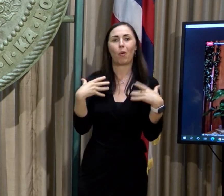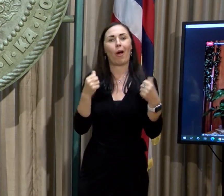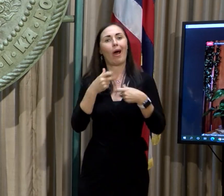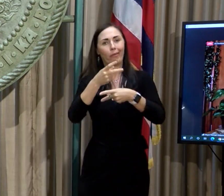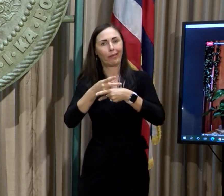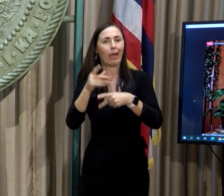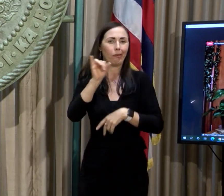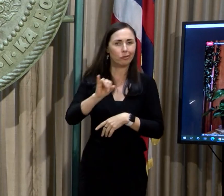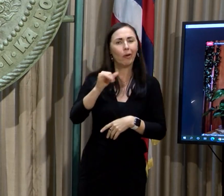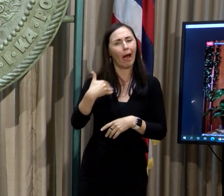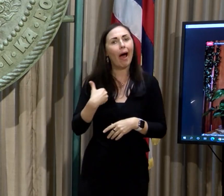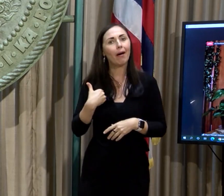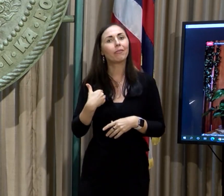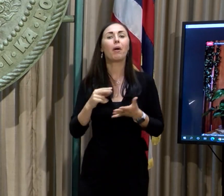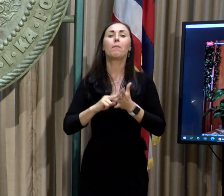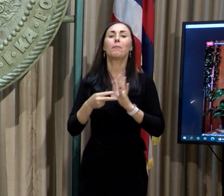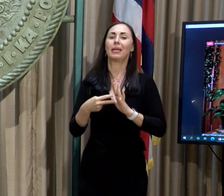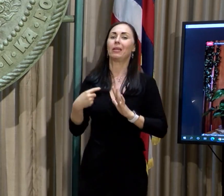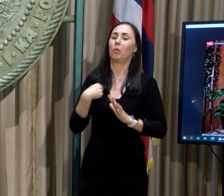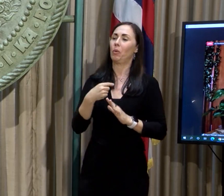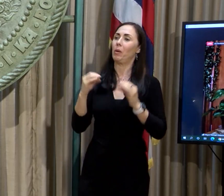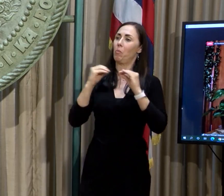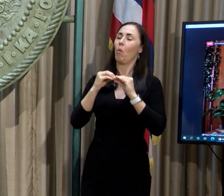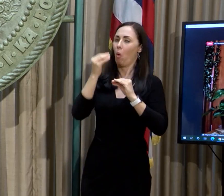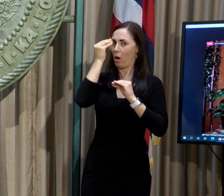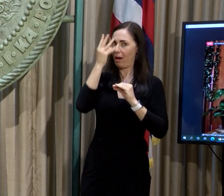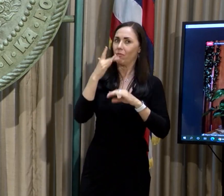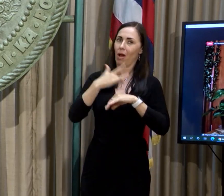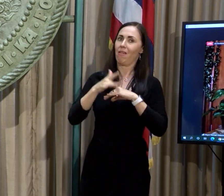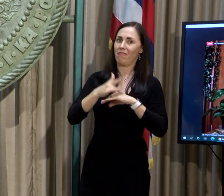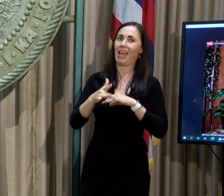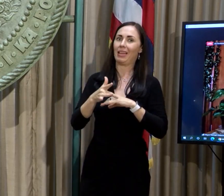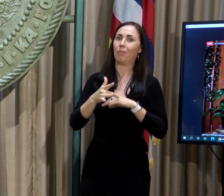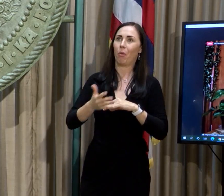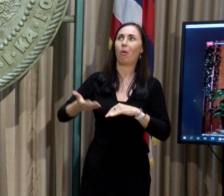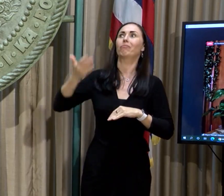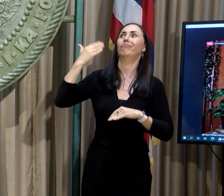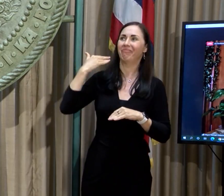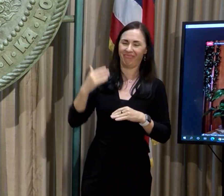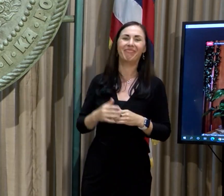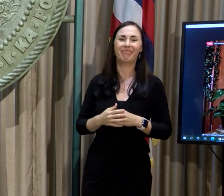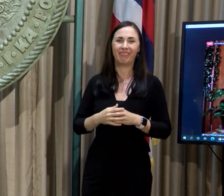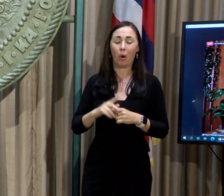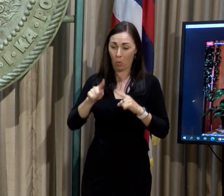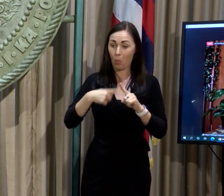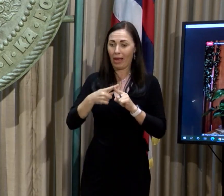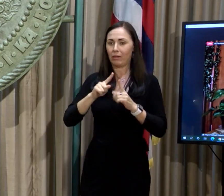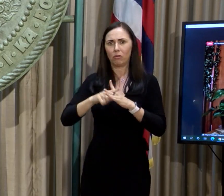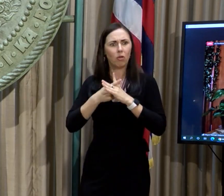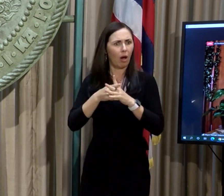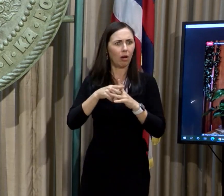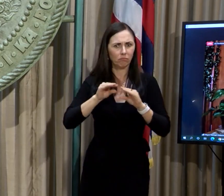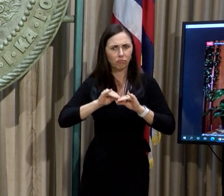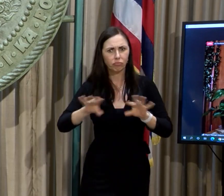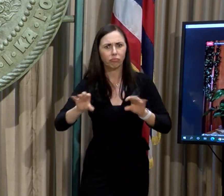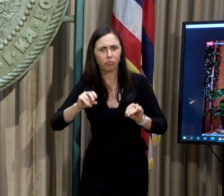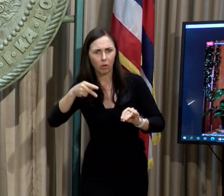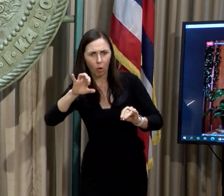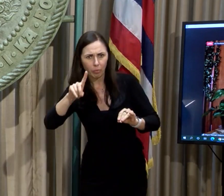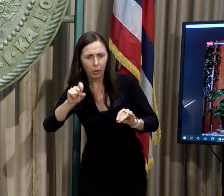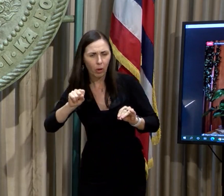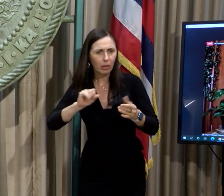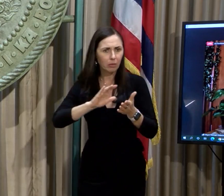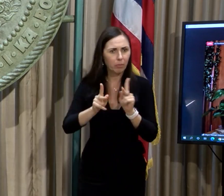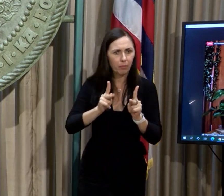more information at the very early stages of the crisis. We did